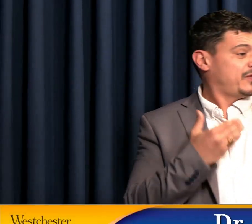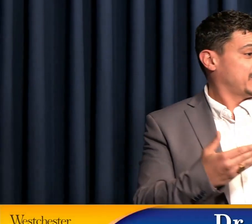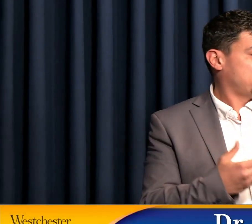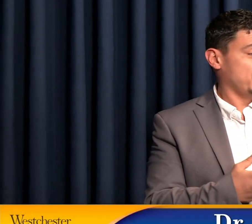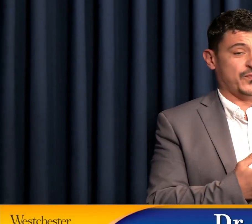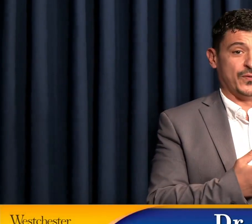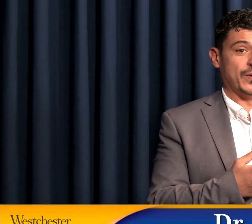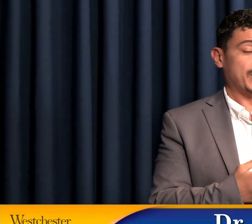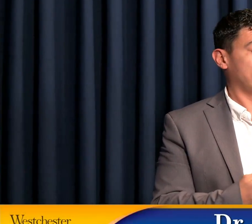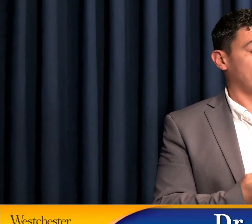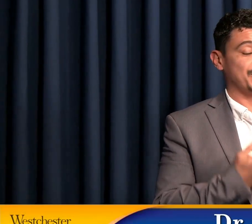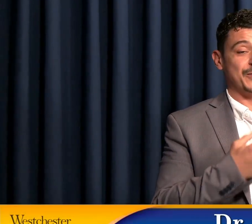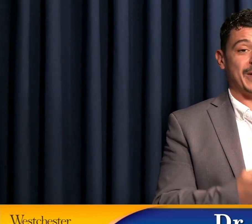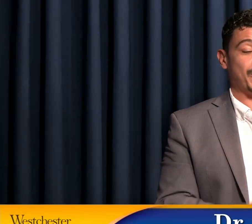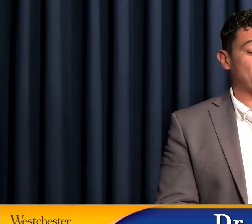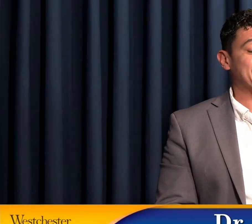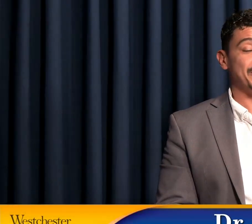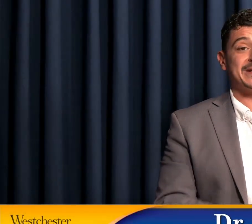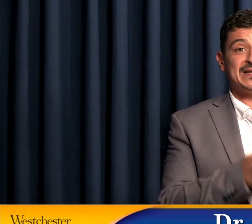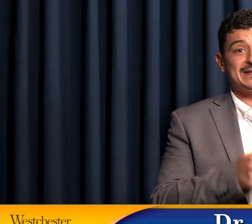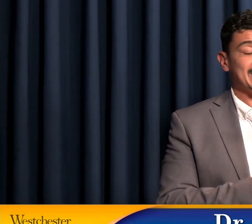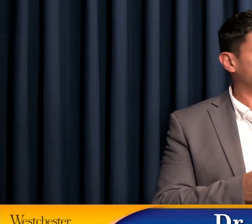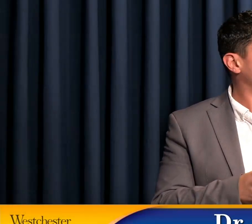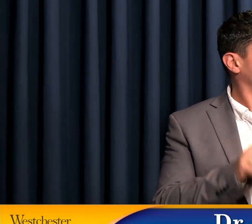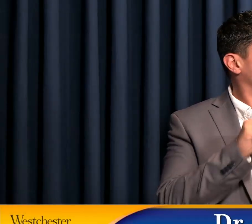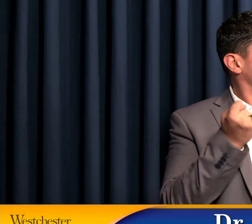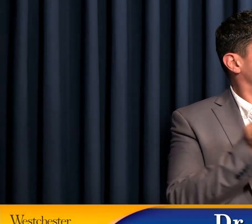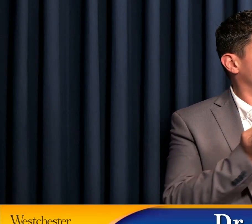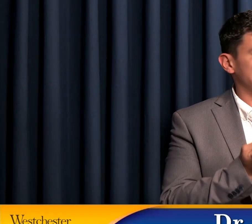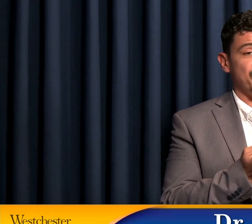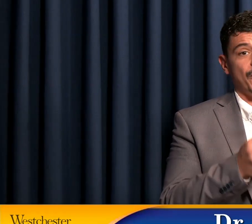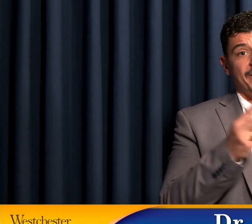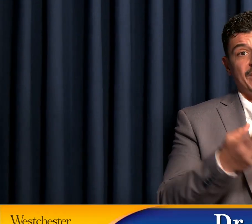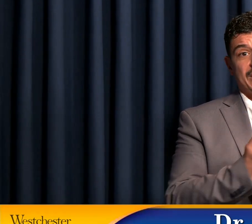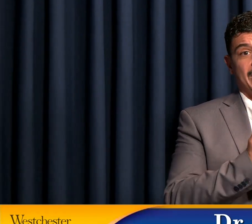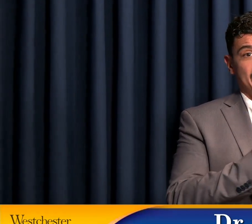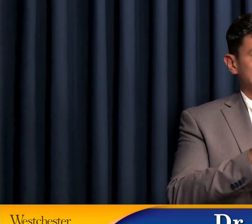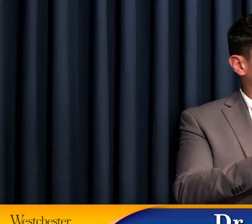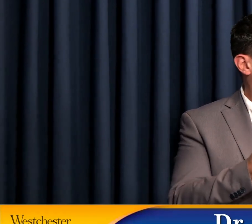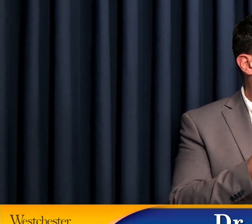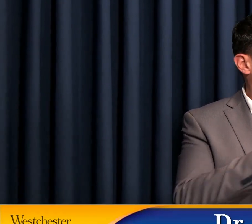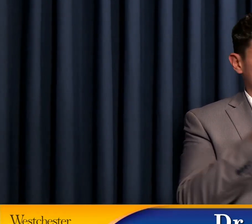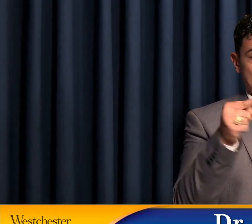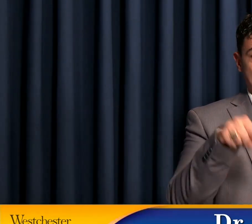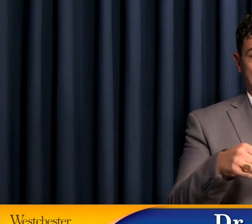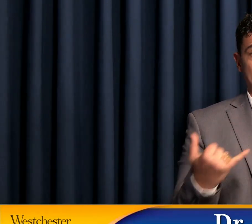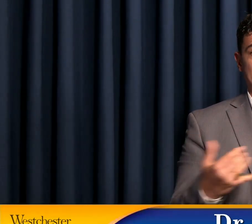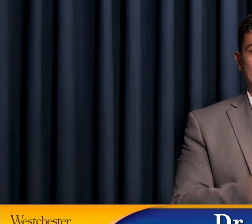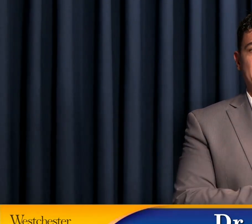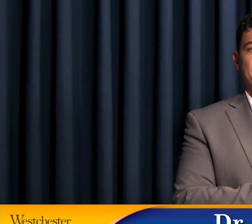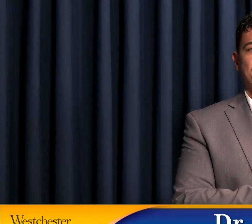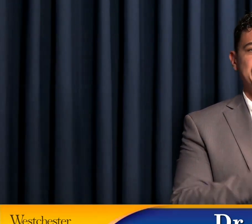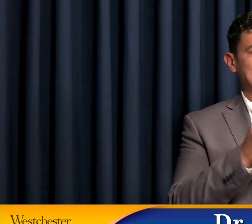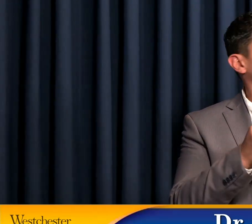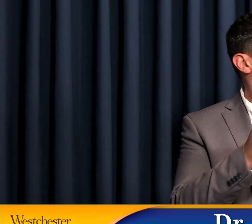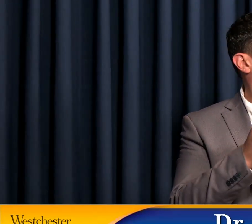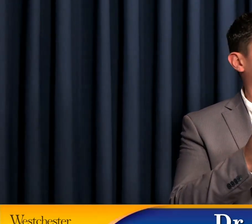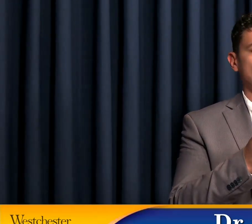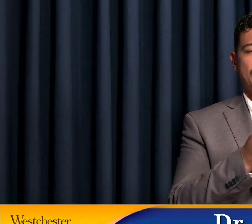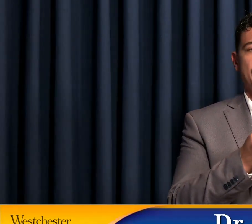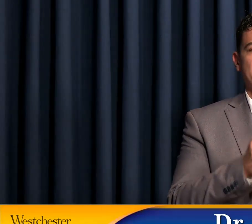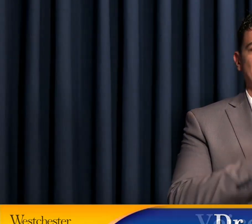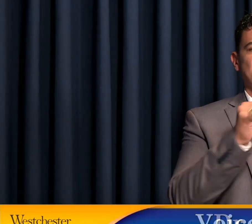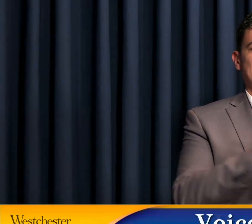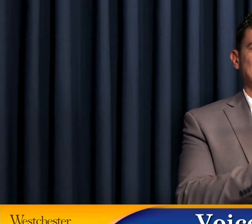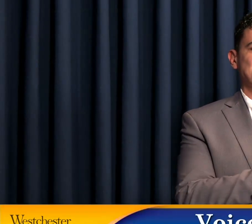Thank you all, and a special thanks to our county executive and his team for the very kind invitation to come and speak about